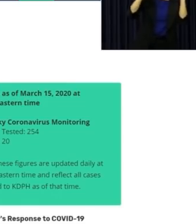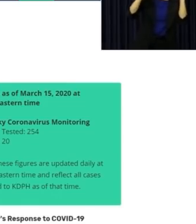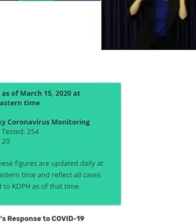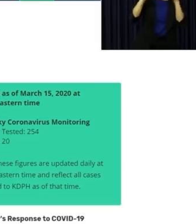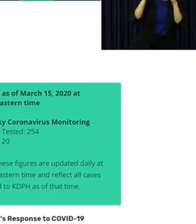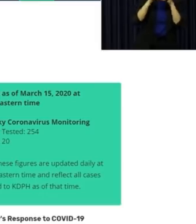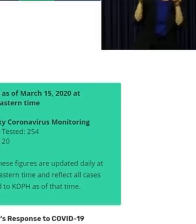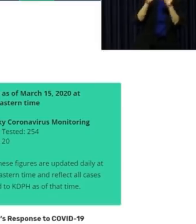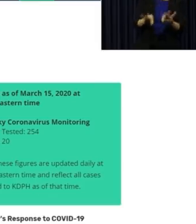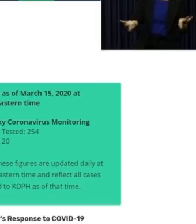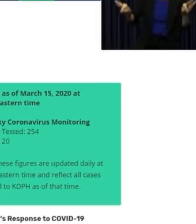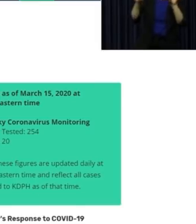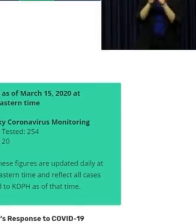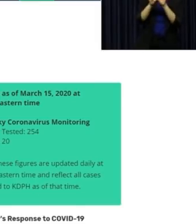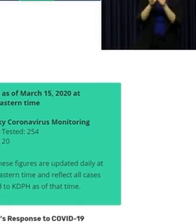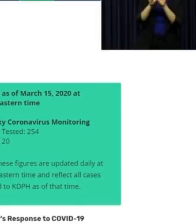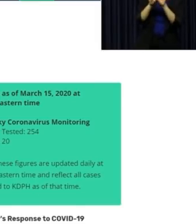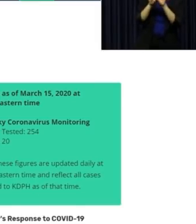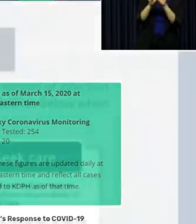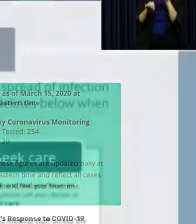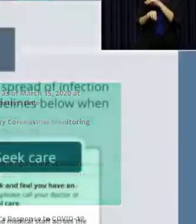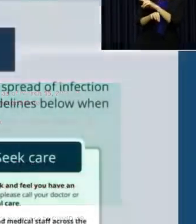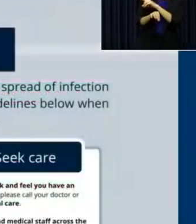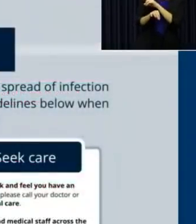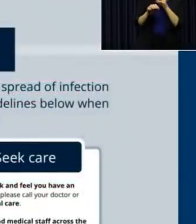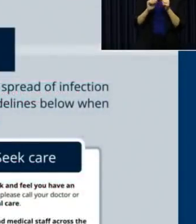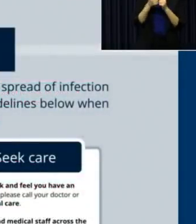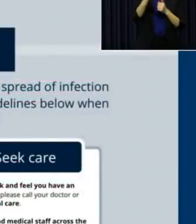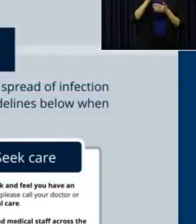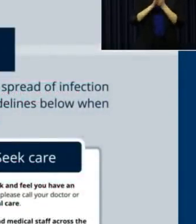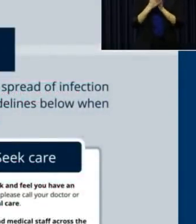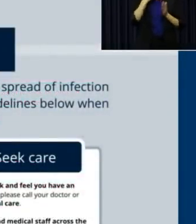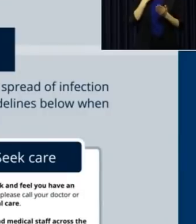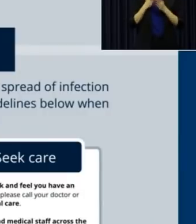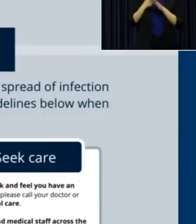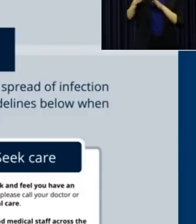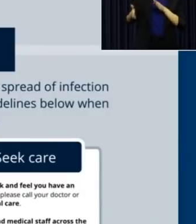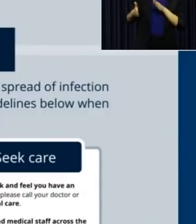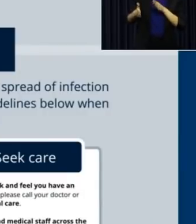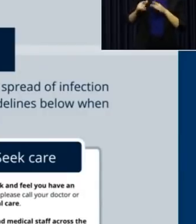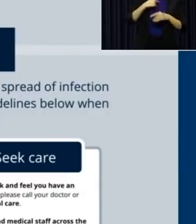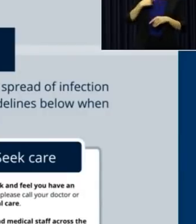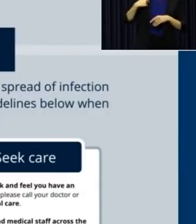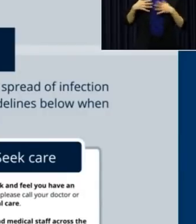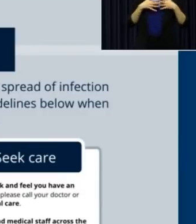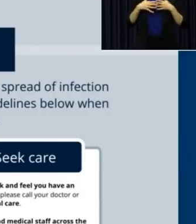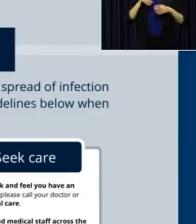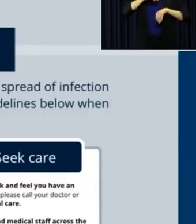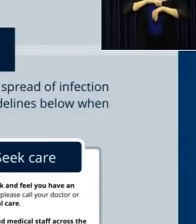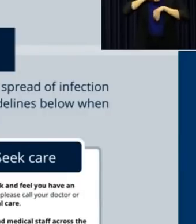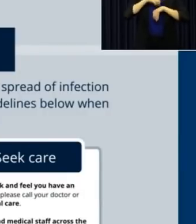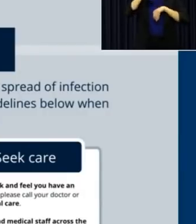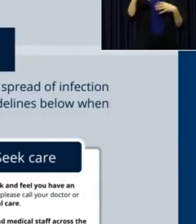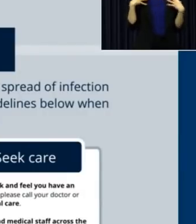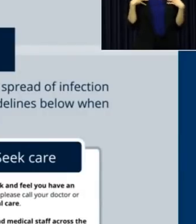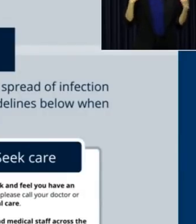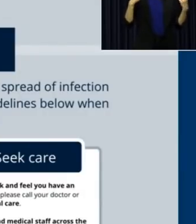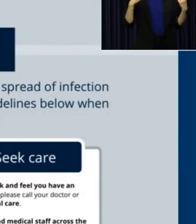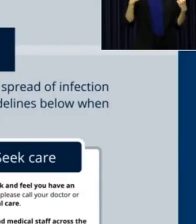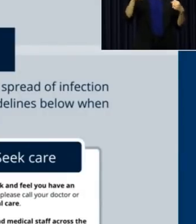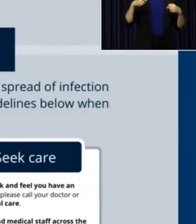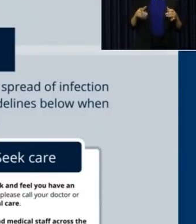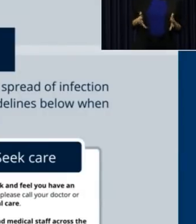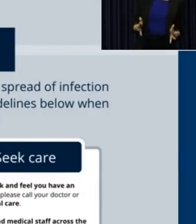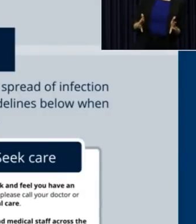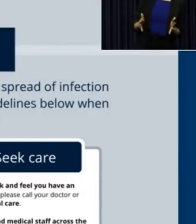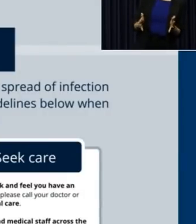Very important. It's about being a good neighbor, doing our patriotic duty. If you are well but you are